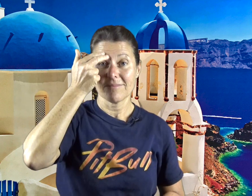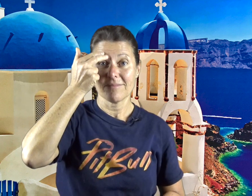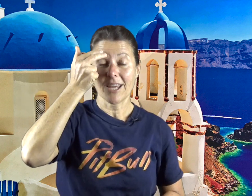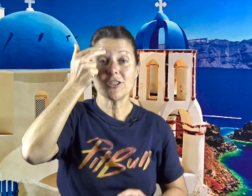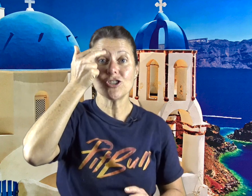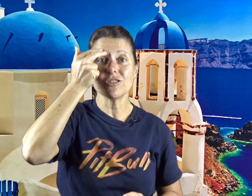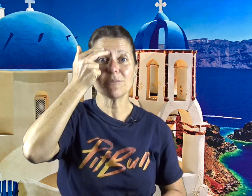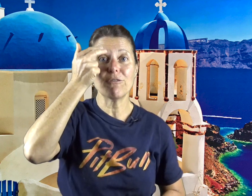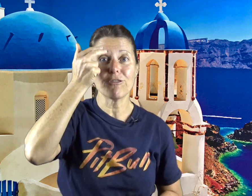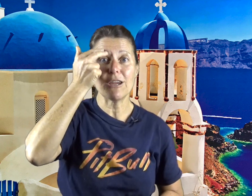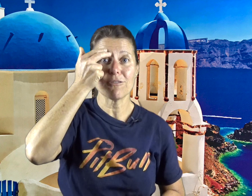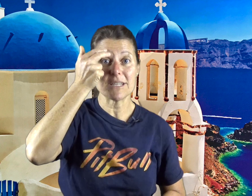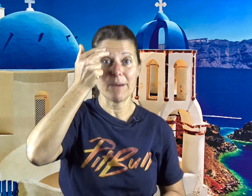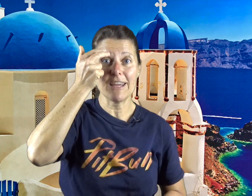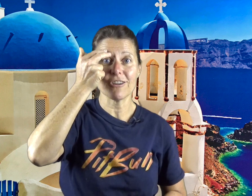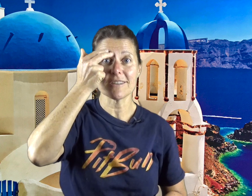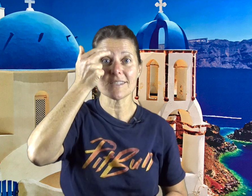breaking choose to be free from this money curse.